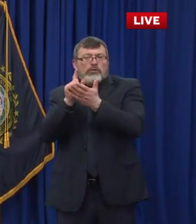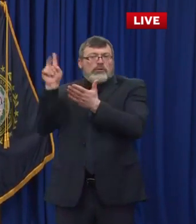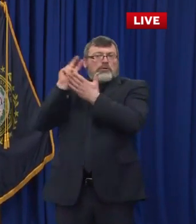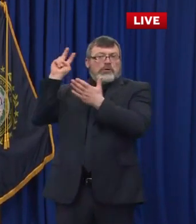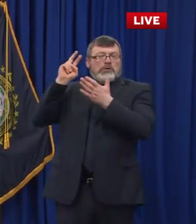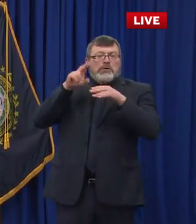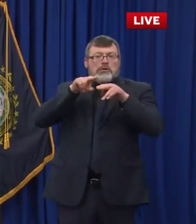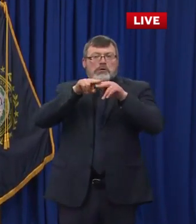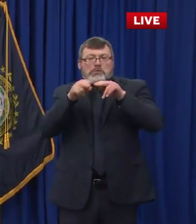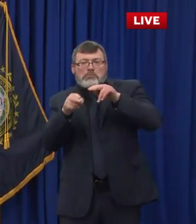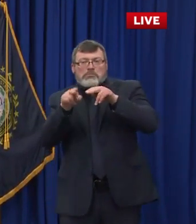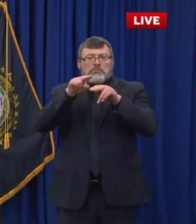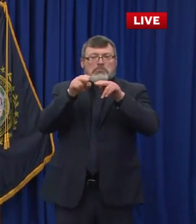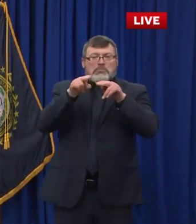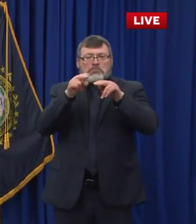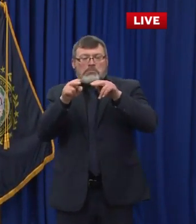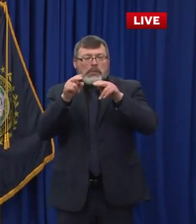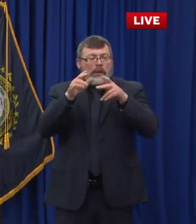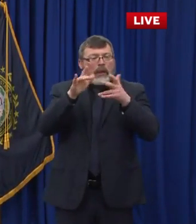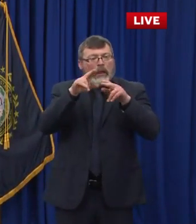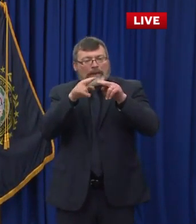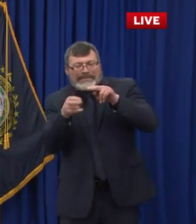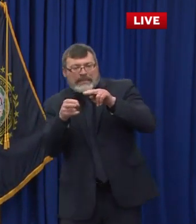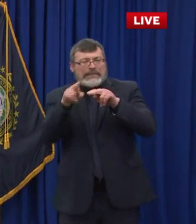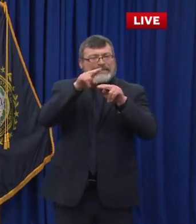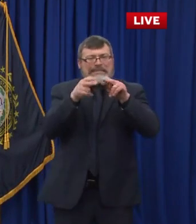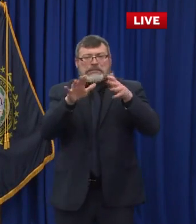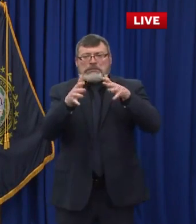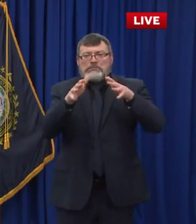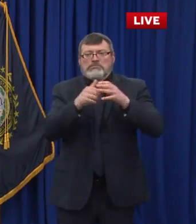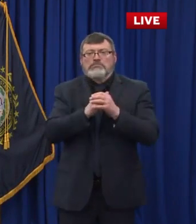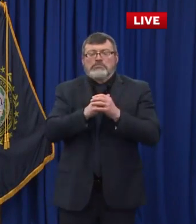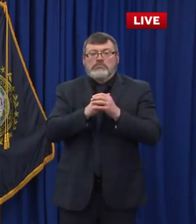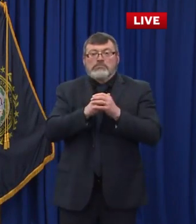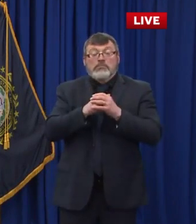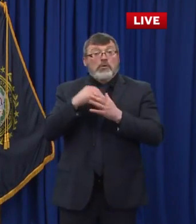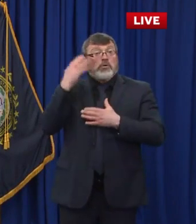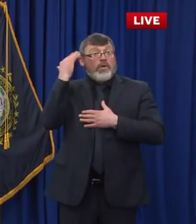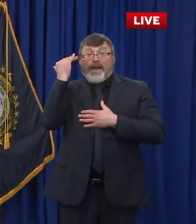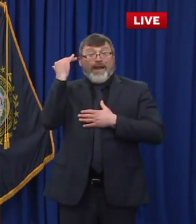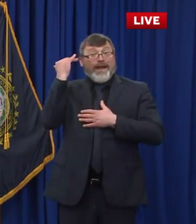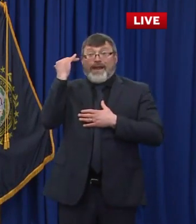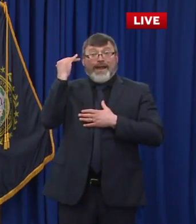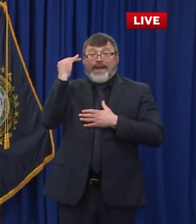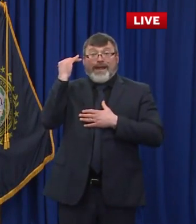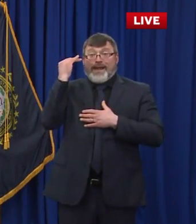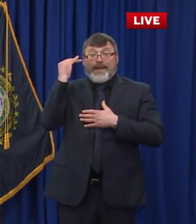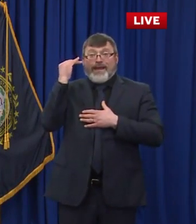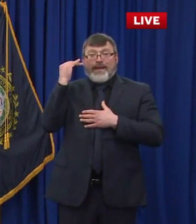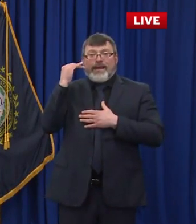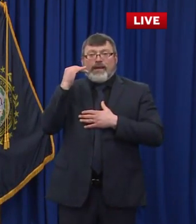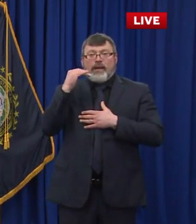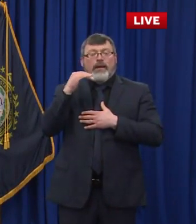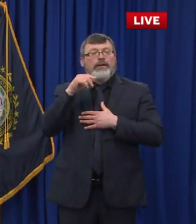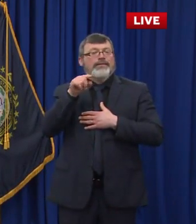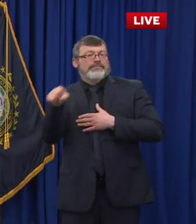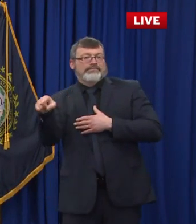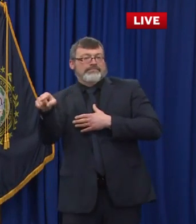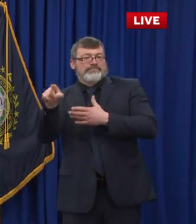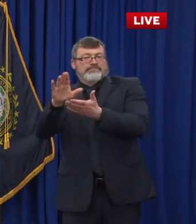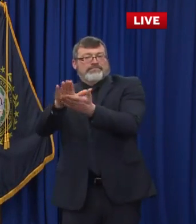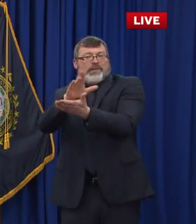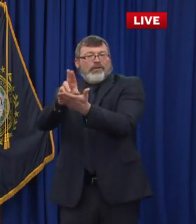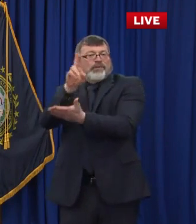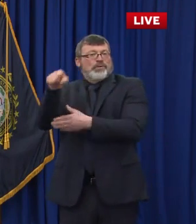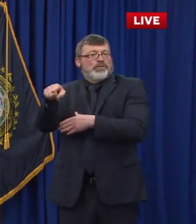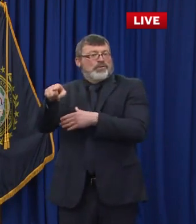Part of the reason for this increase actually is that we are actually seeing more infections in the last few days at some of our colleges and universities, which I'm sure many